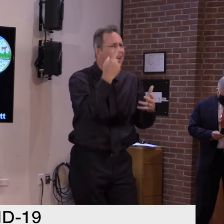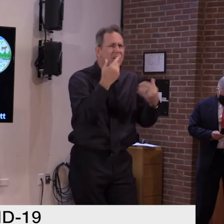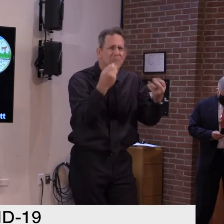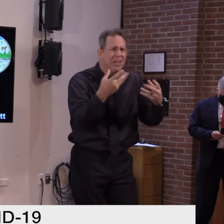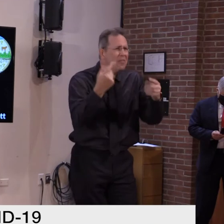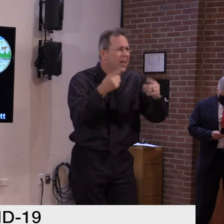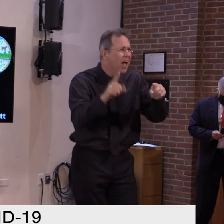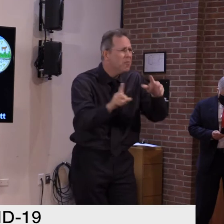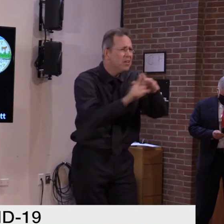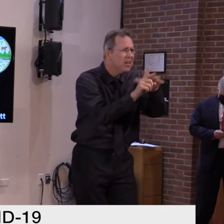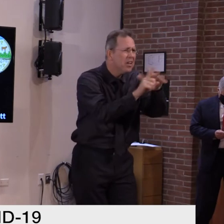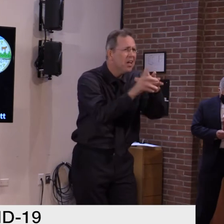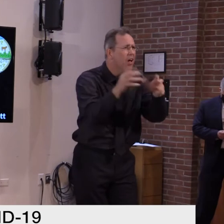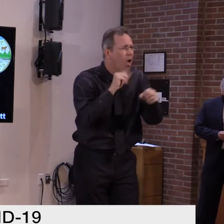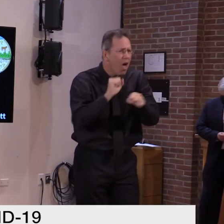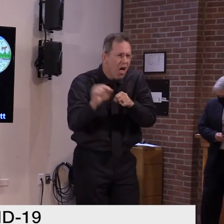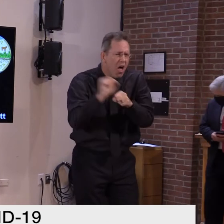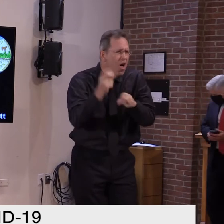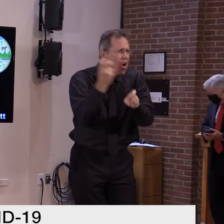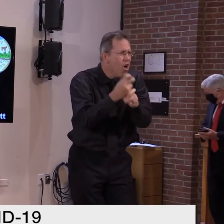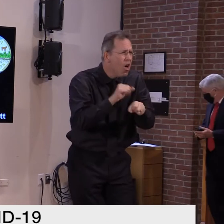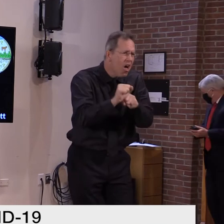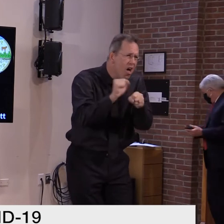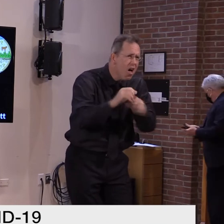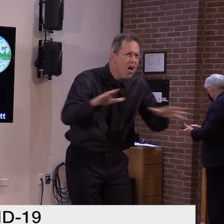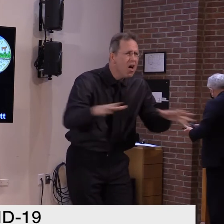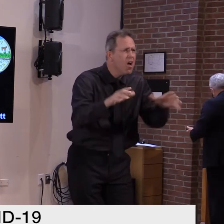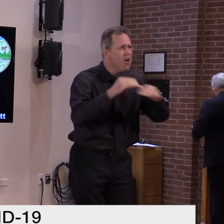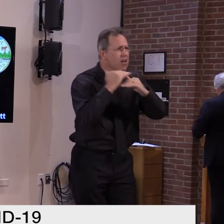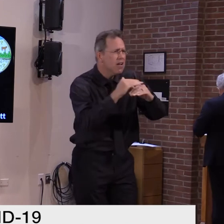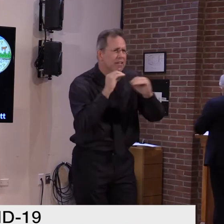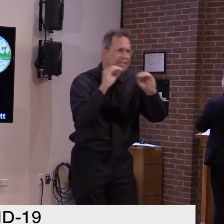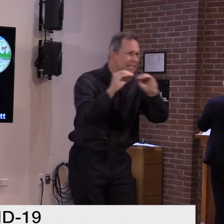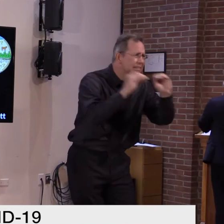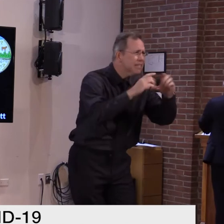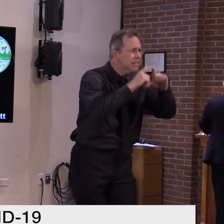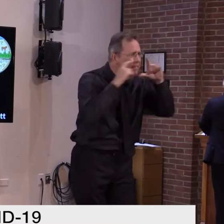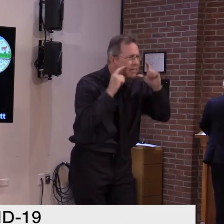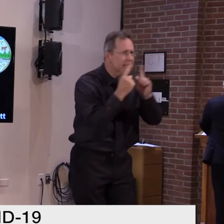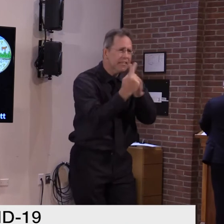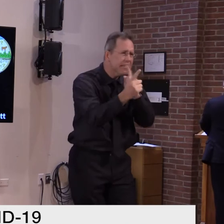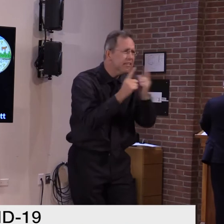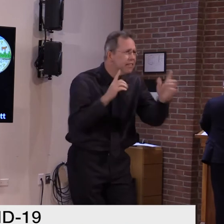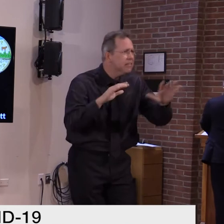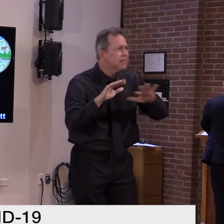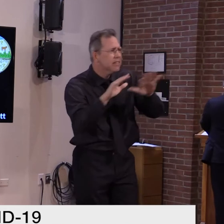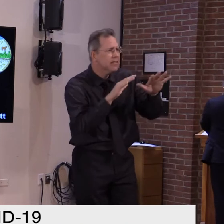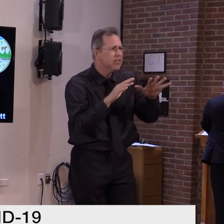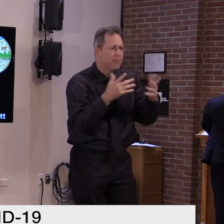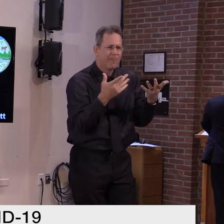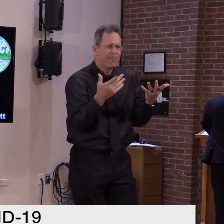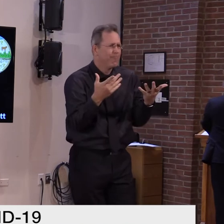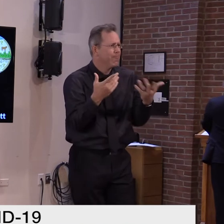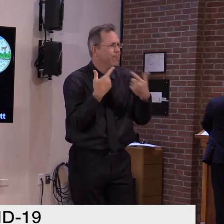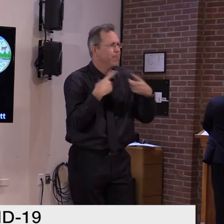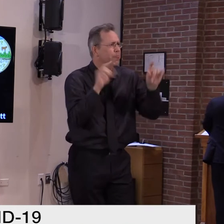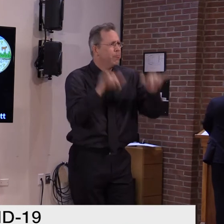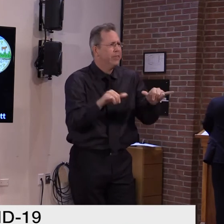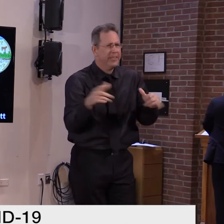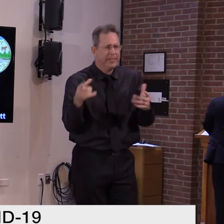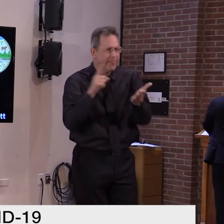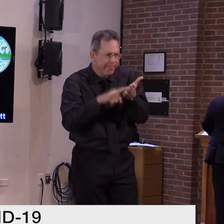and we've had much success for so long. But the fact is, people getting together,